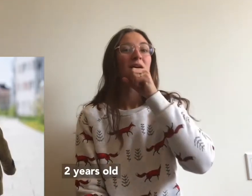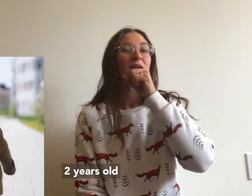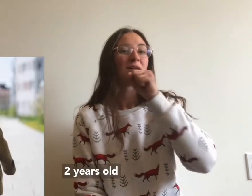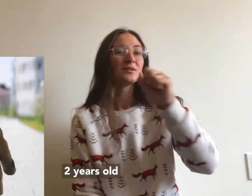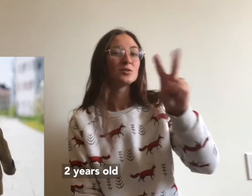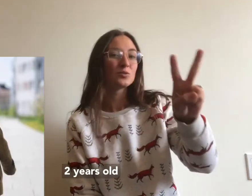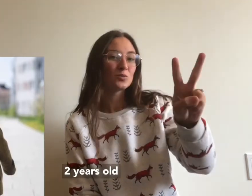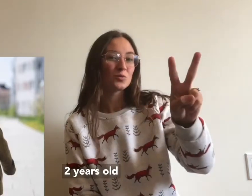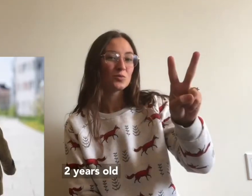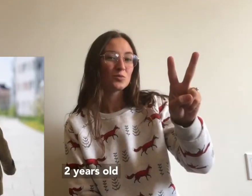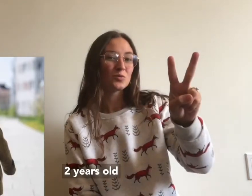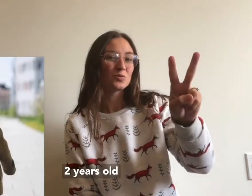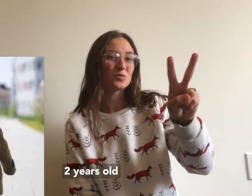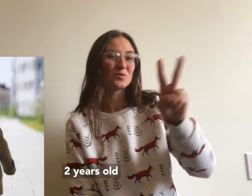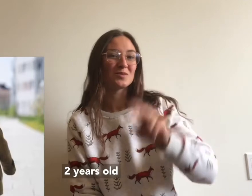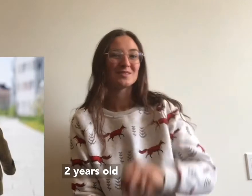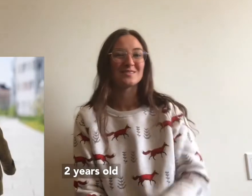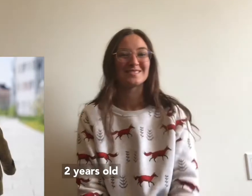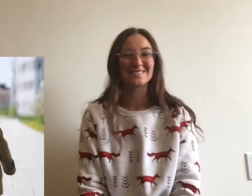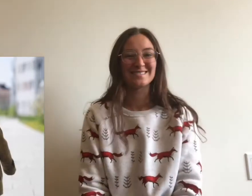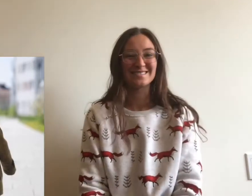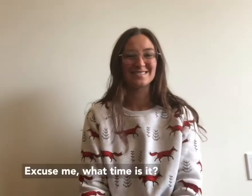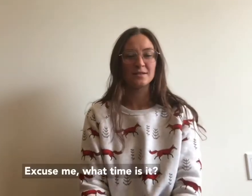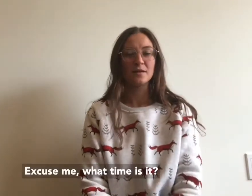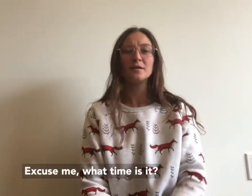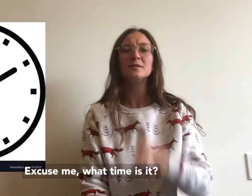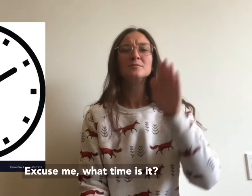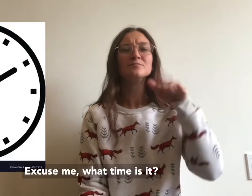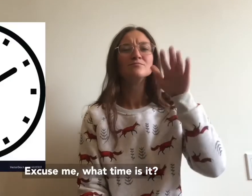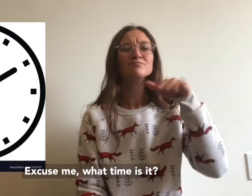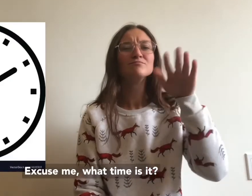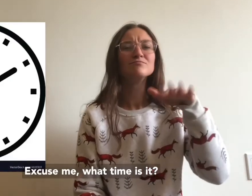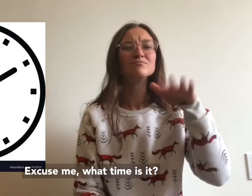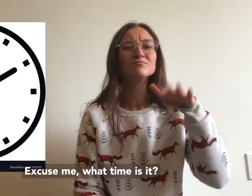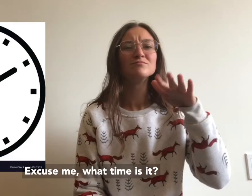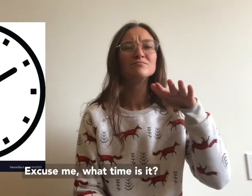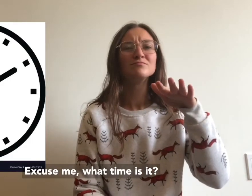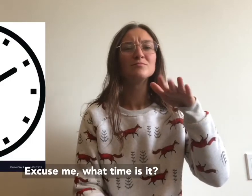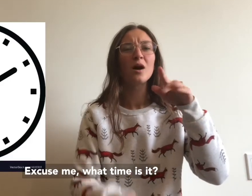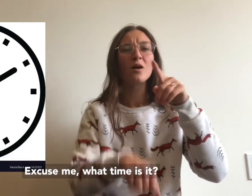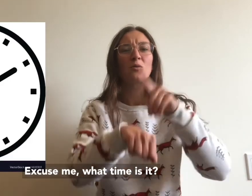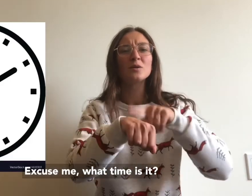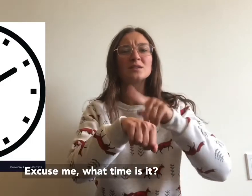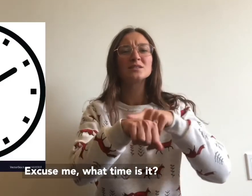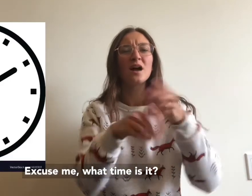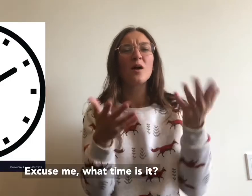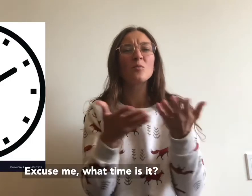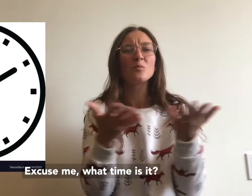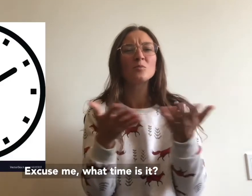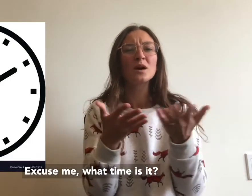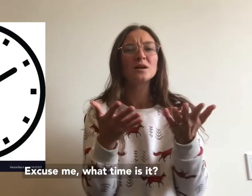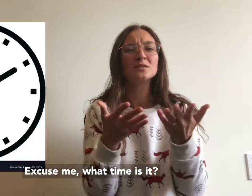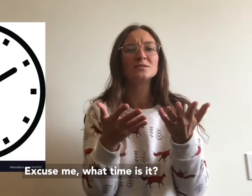Two years old. Excuse me. What time is it?